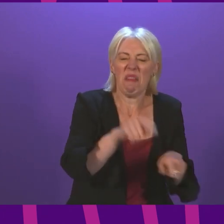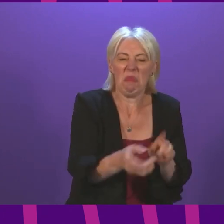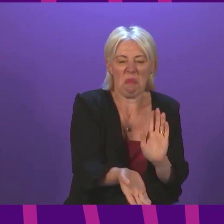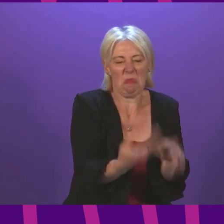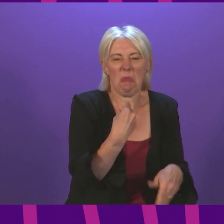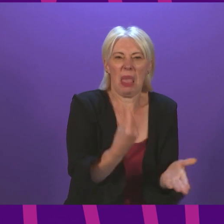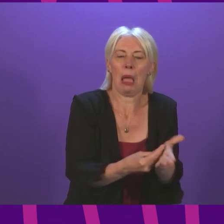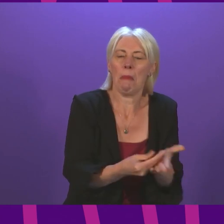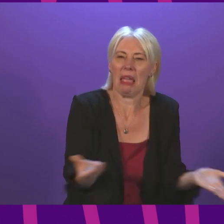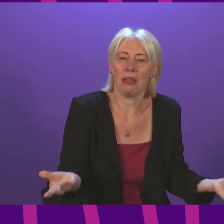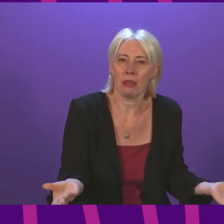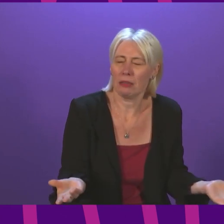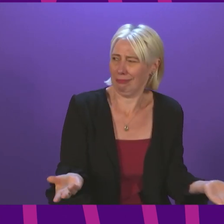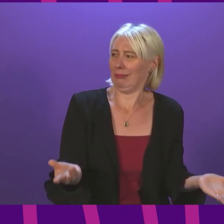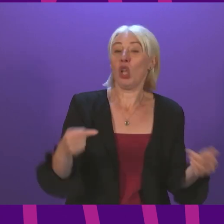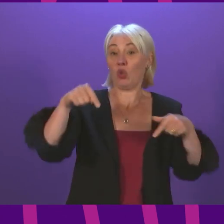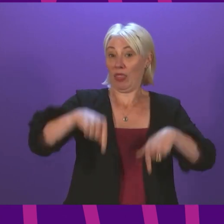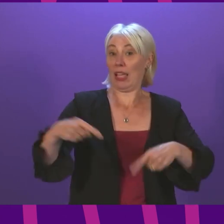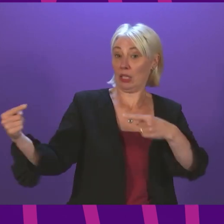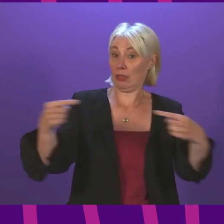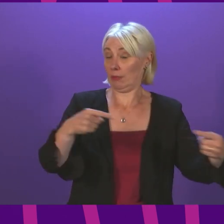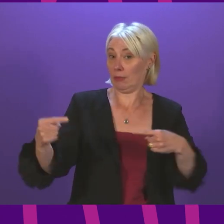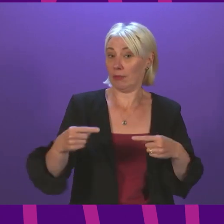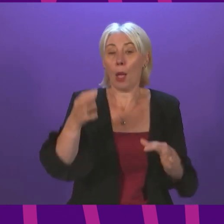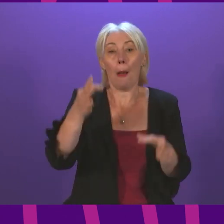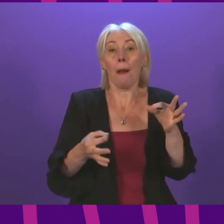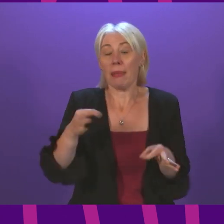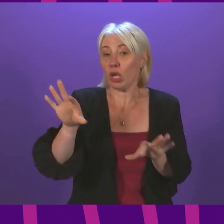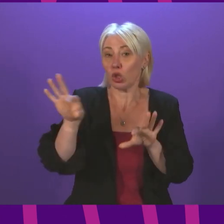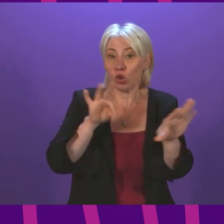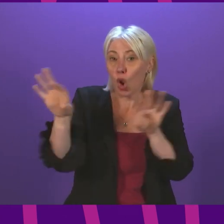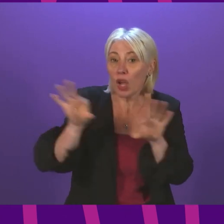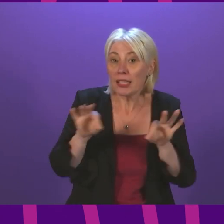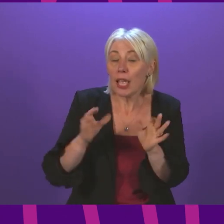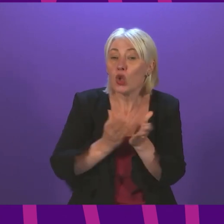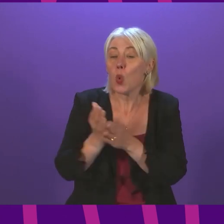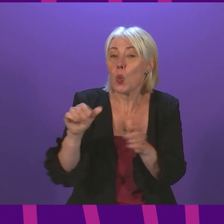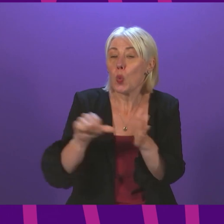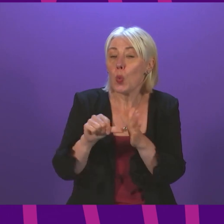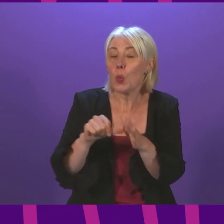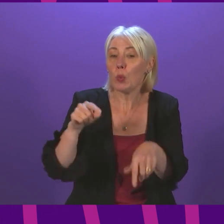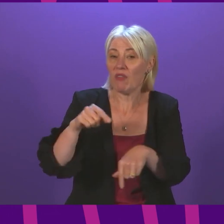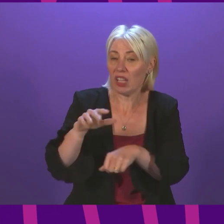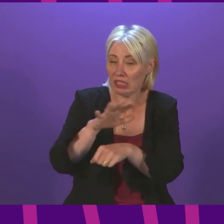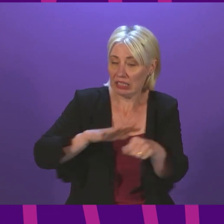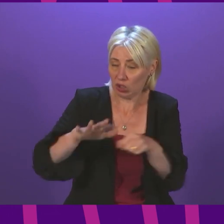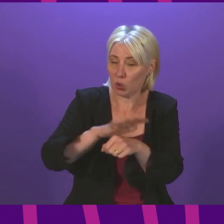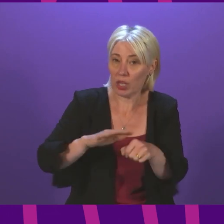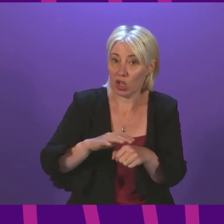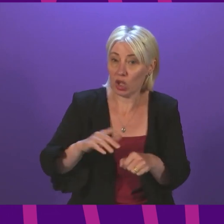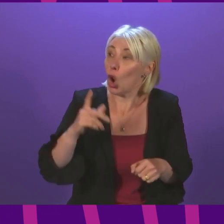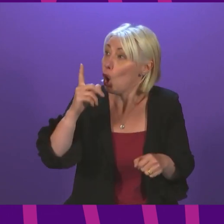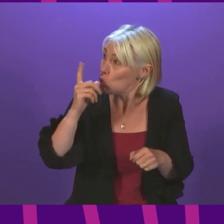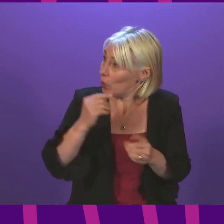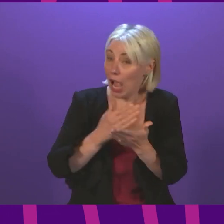debate today. This is about political choices in difficult times. You can choose to